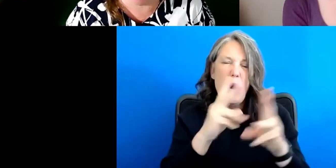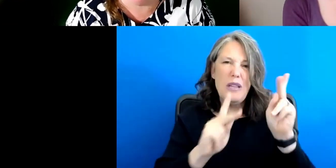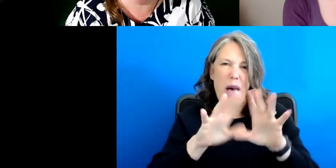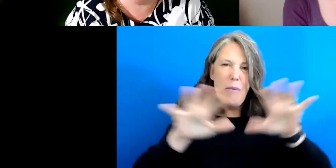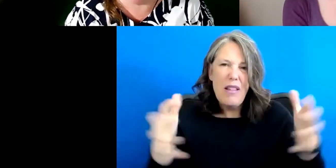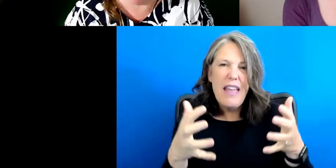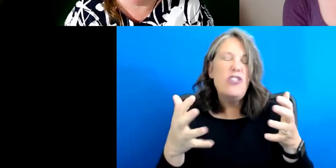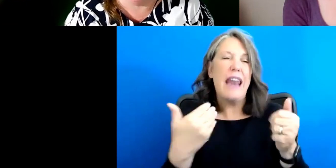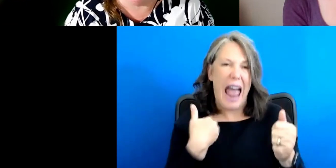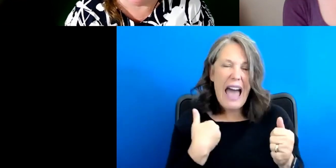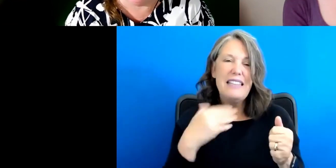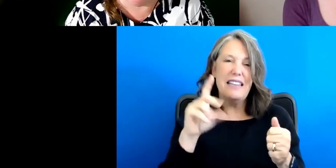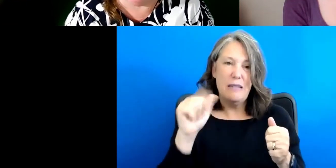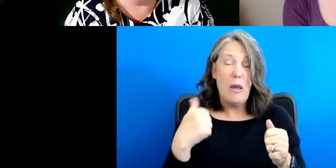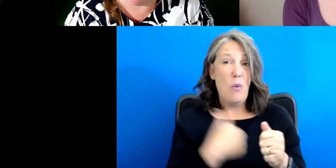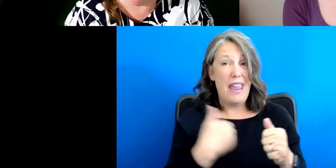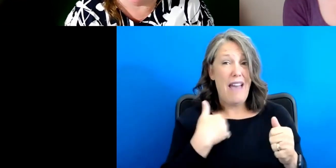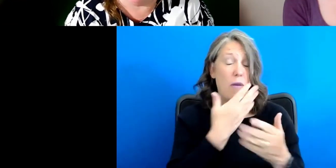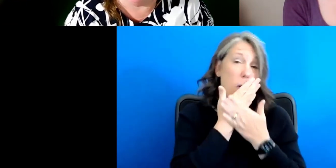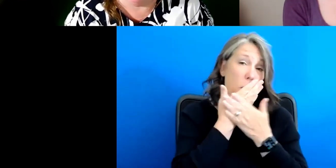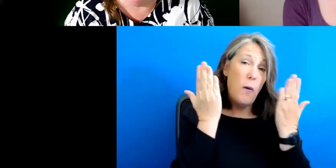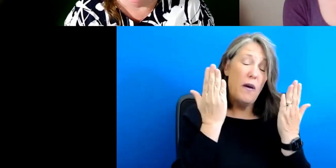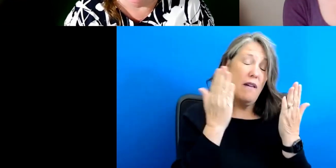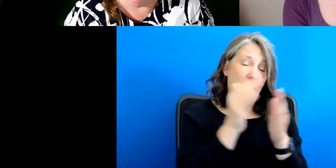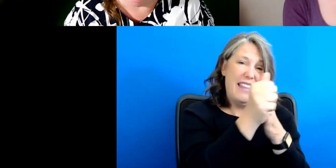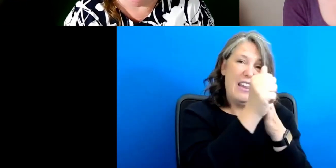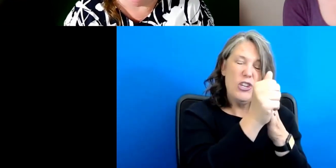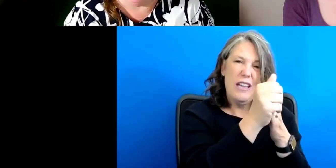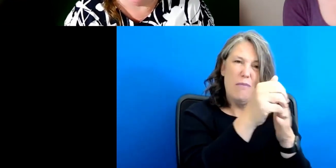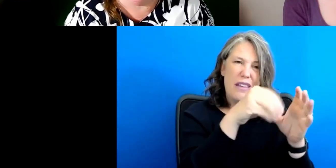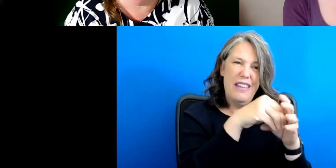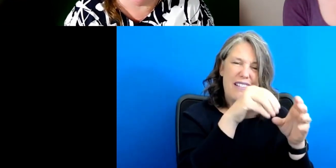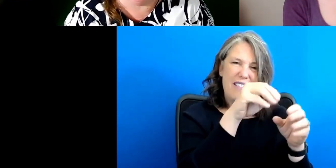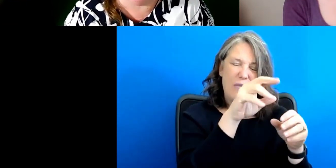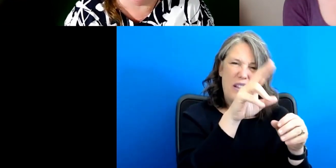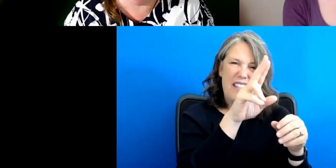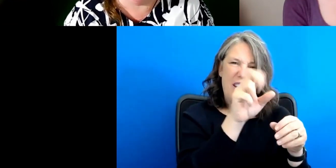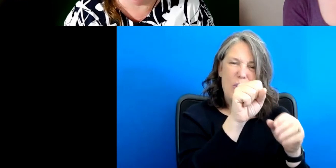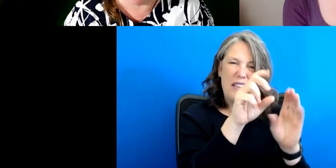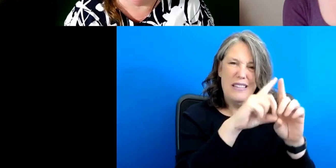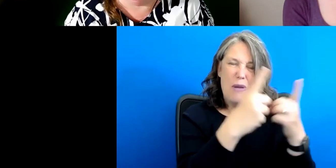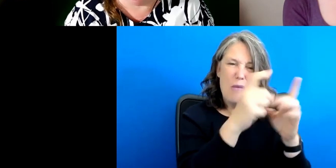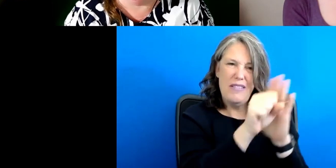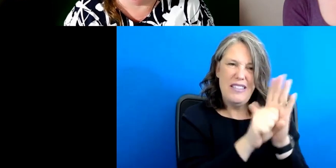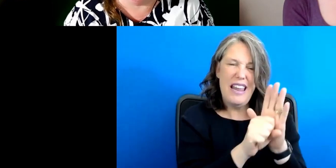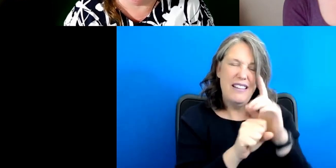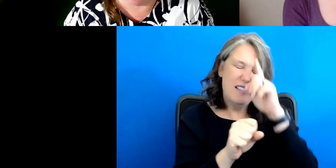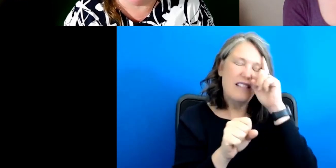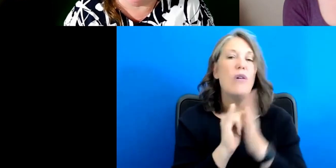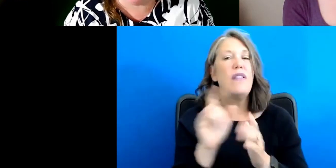no leadership at the department of state. Um, this is really where UCEDD needs your help.